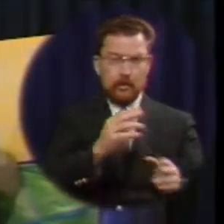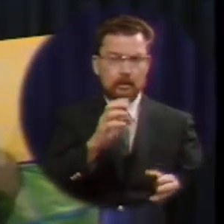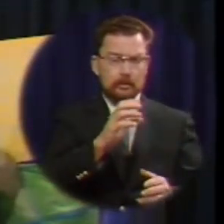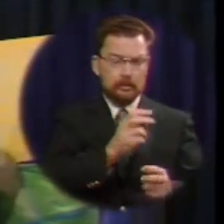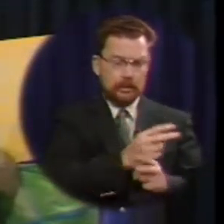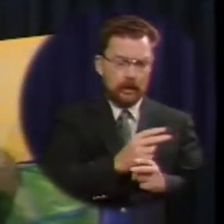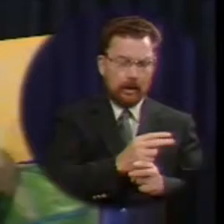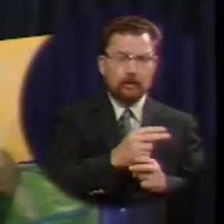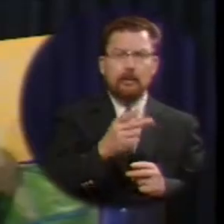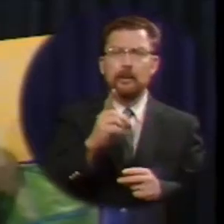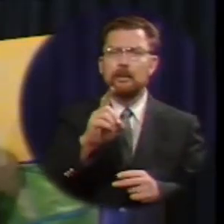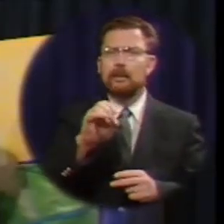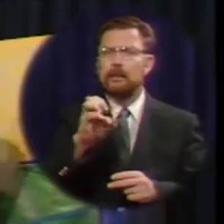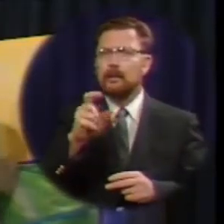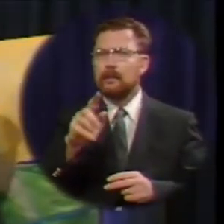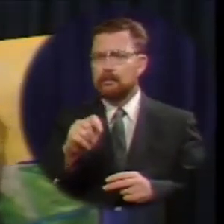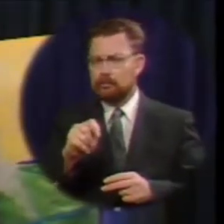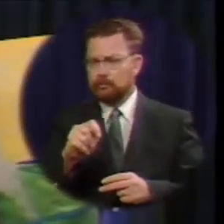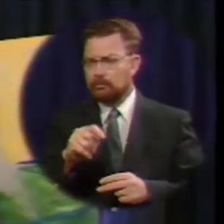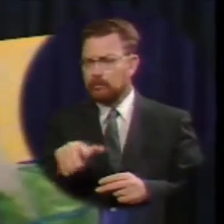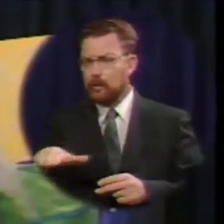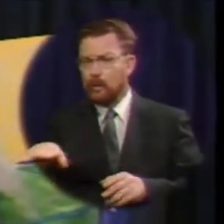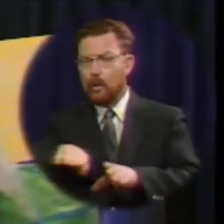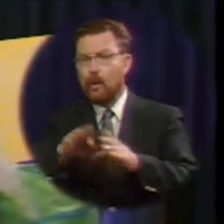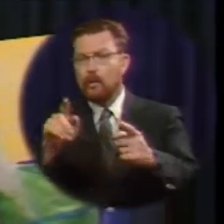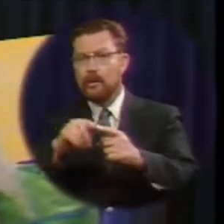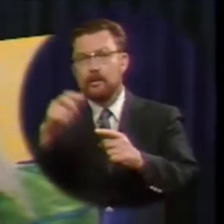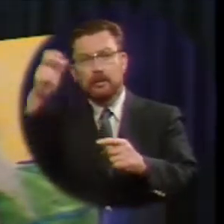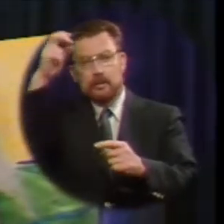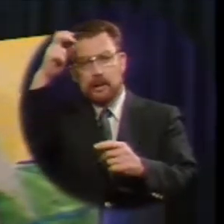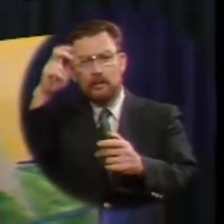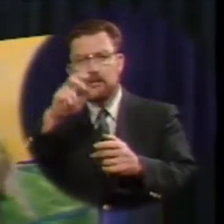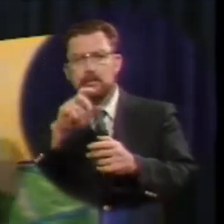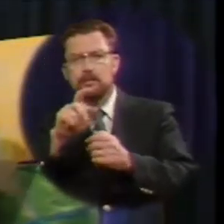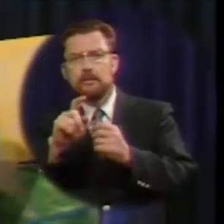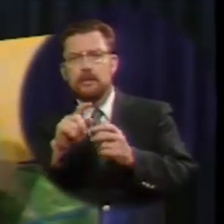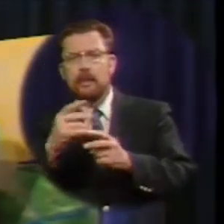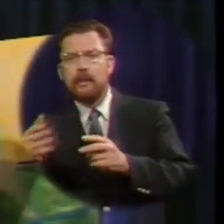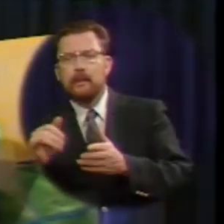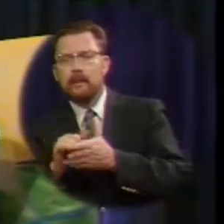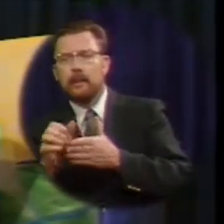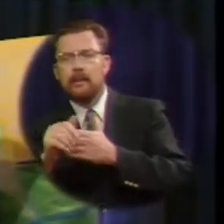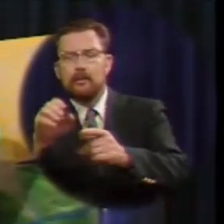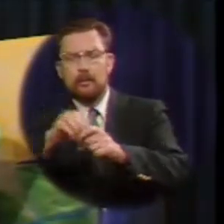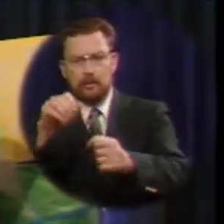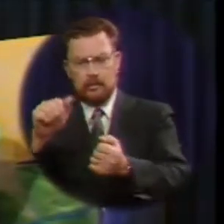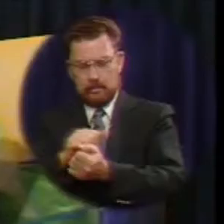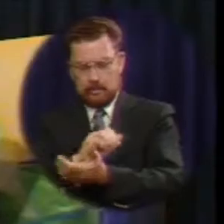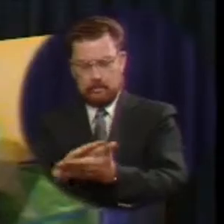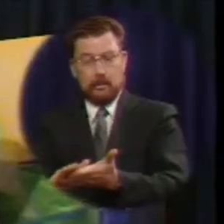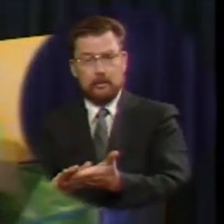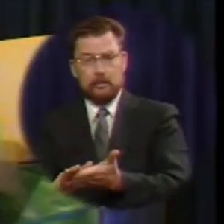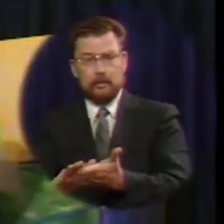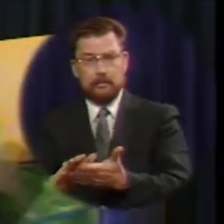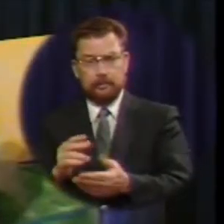desert where you are open to satan's devices which will lead you to destruction the lamb clings